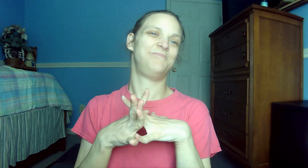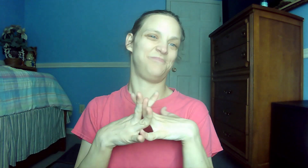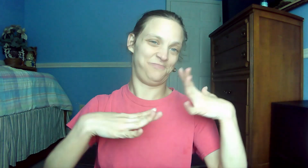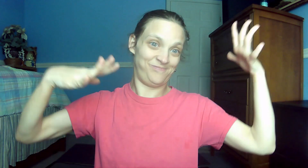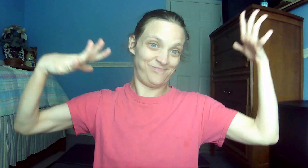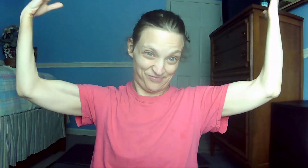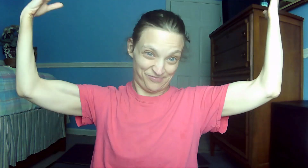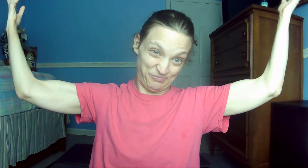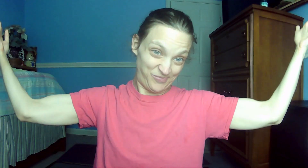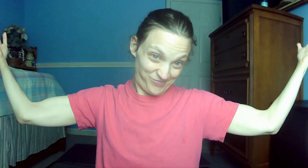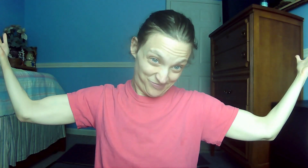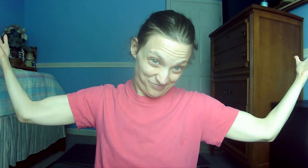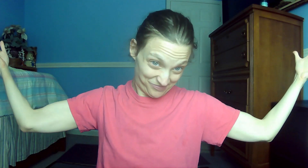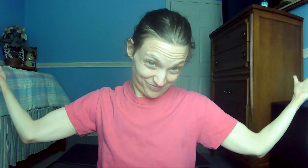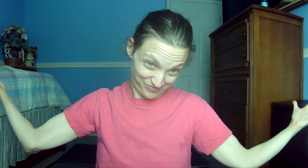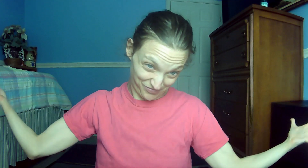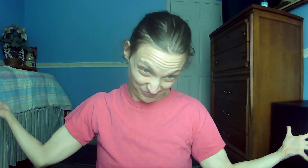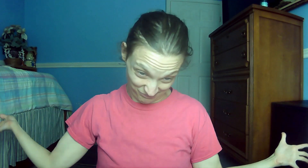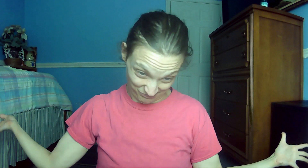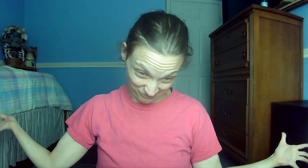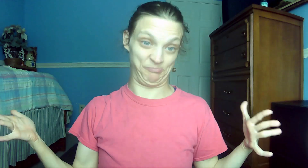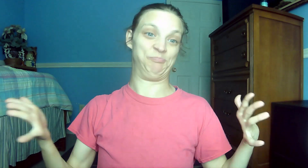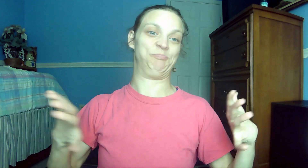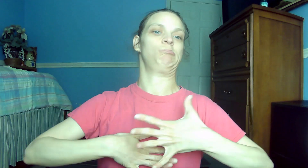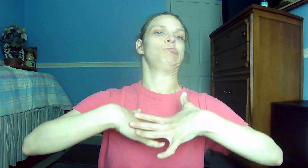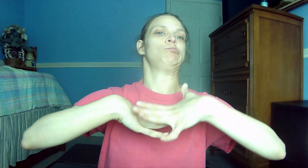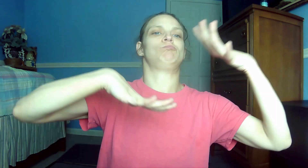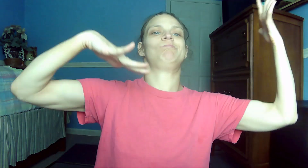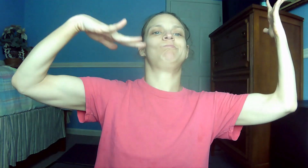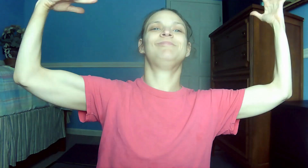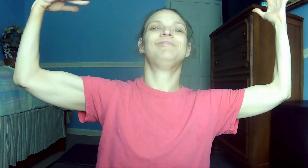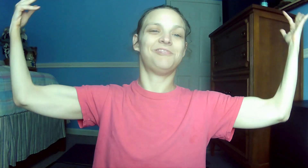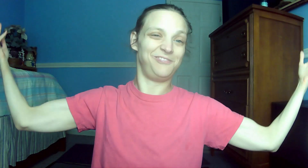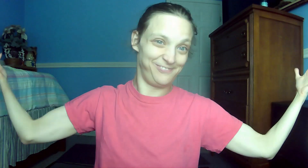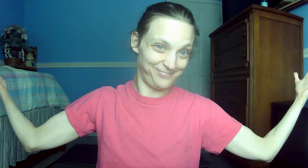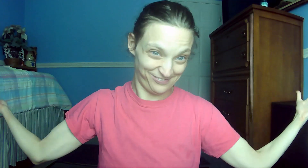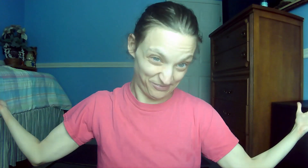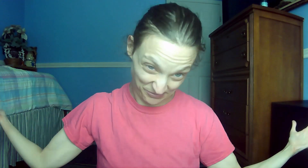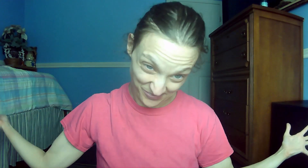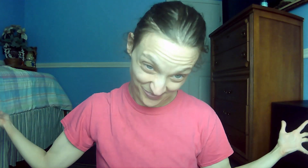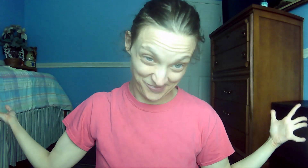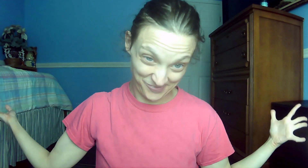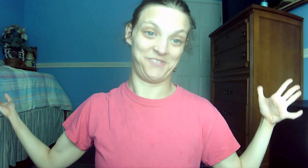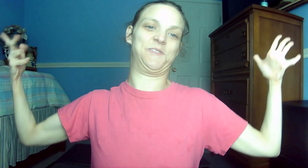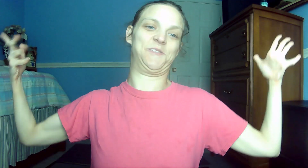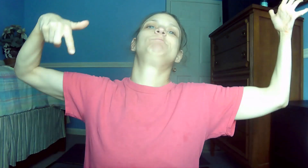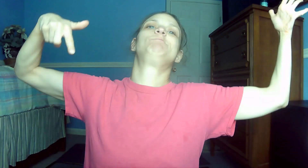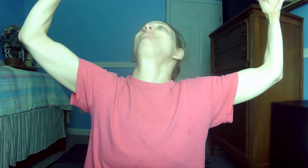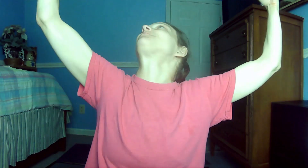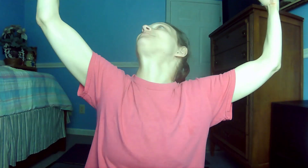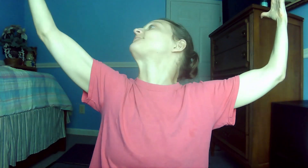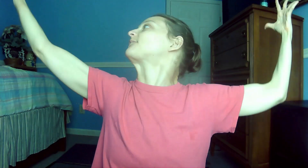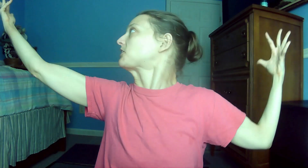John saw Jesus coming toward him and said, Look, the Lamb of God, who takes away the sin of the world.